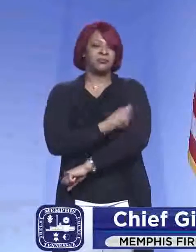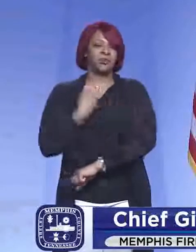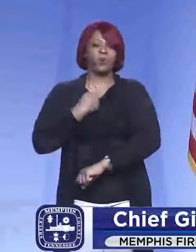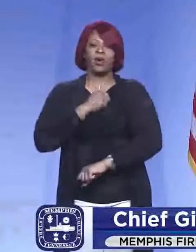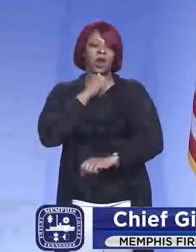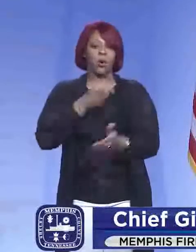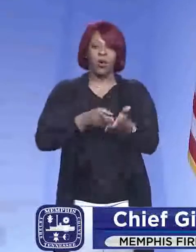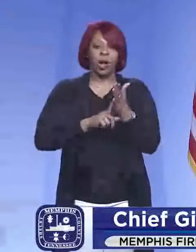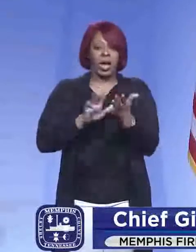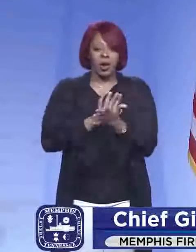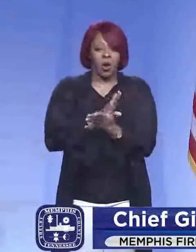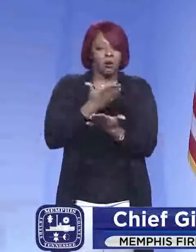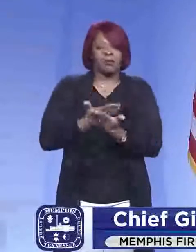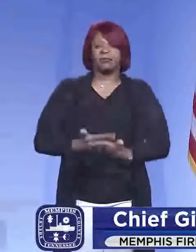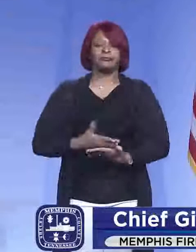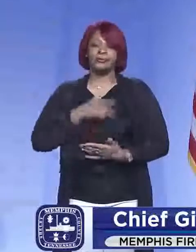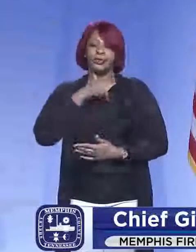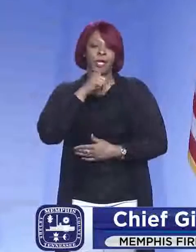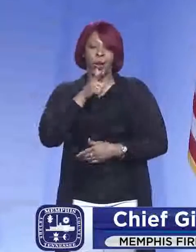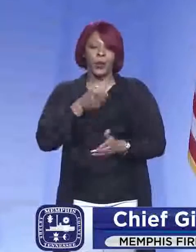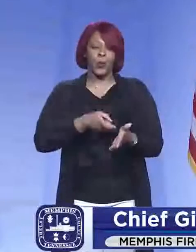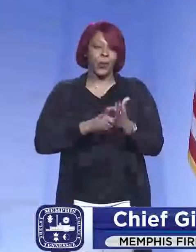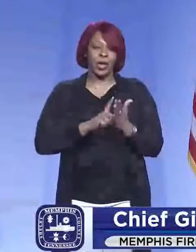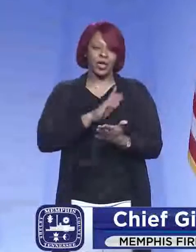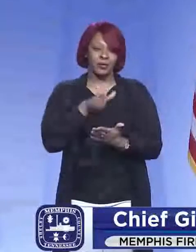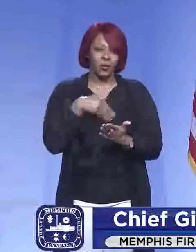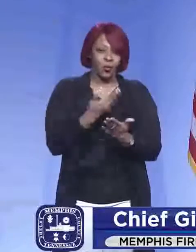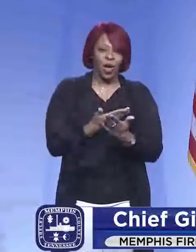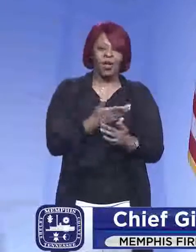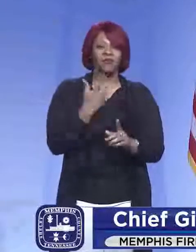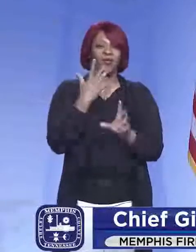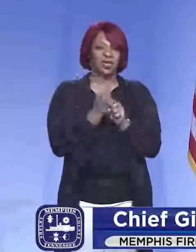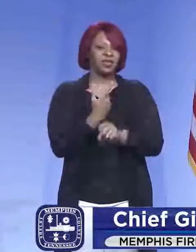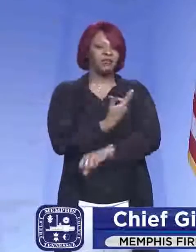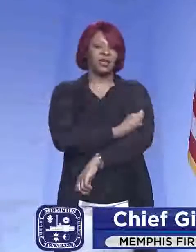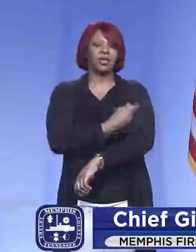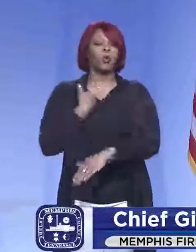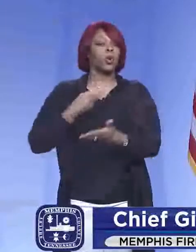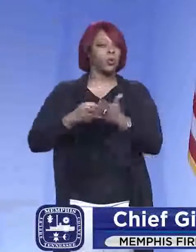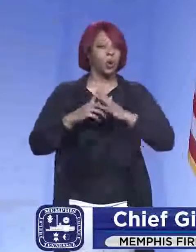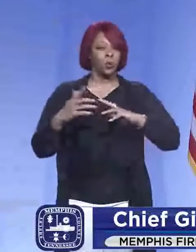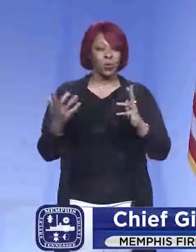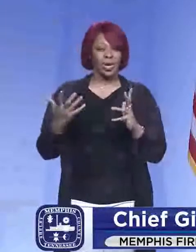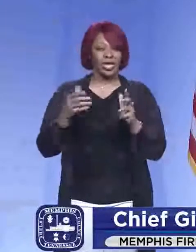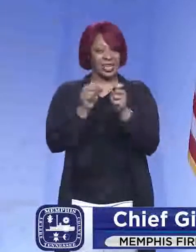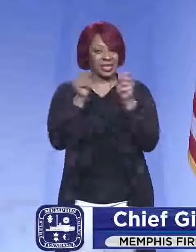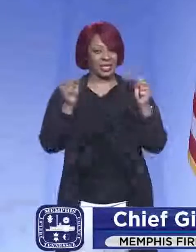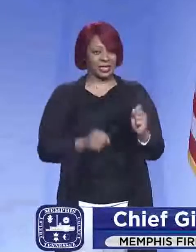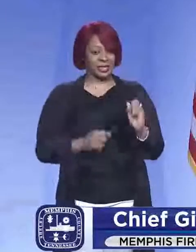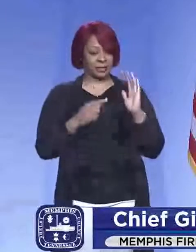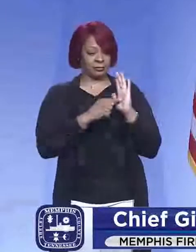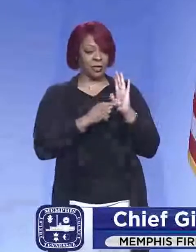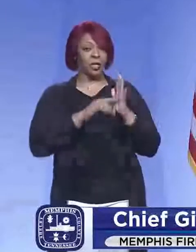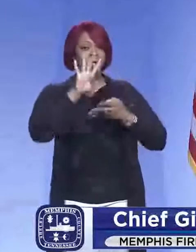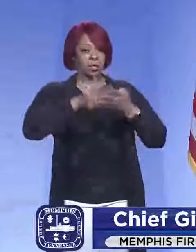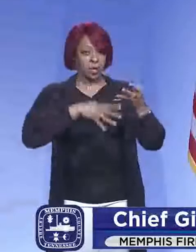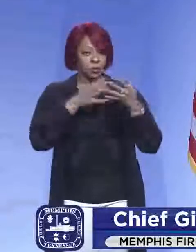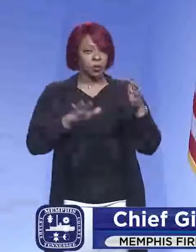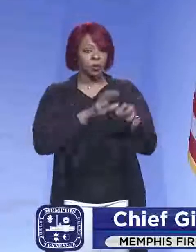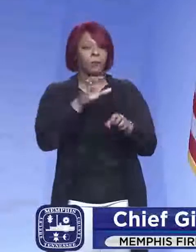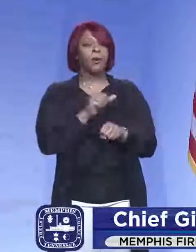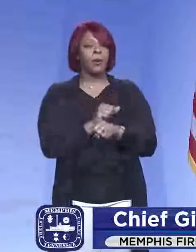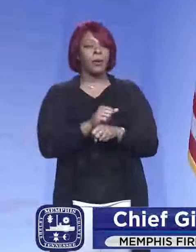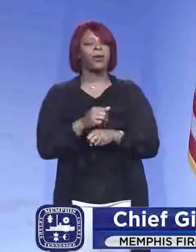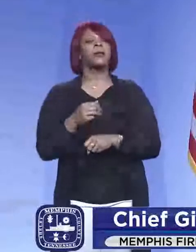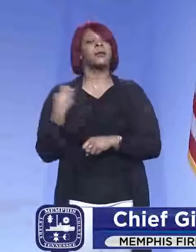be requiring documentation, uh, on site of the vaccine, but what we will be requiring is in the system. When you schedule an appointment, they, uh,